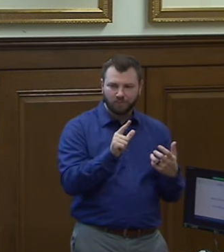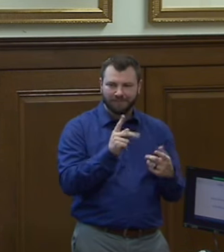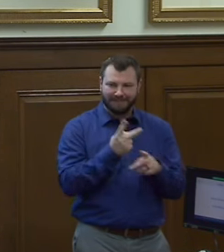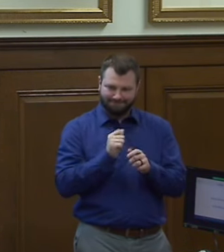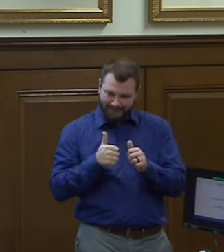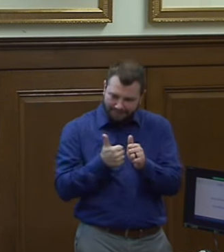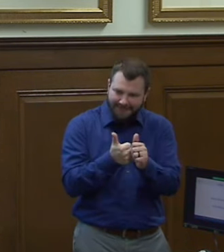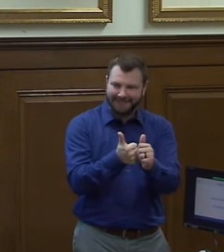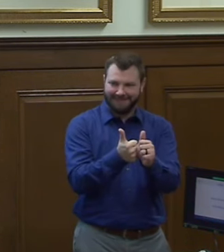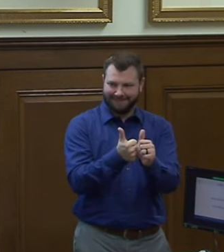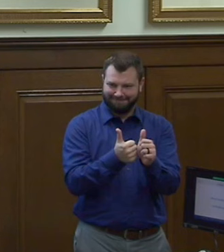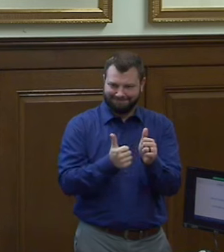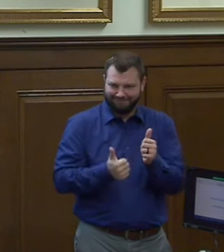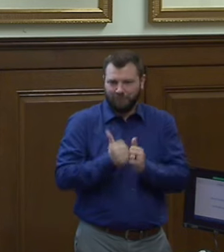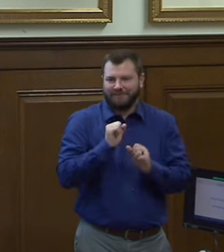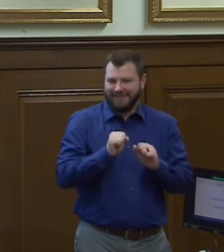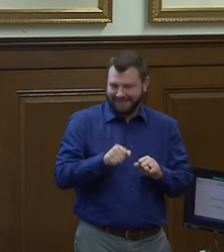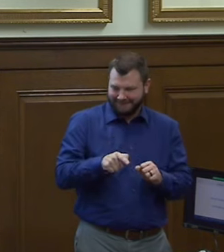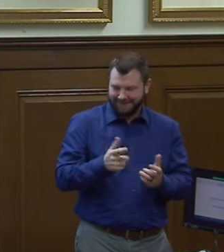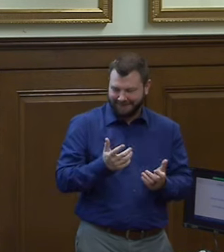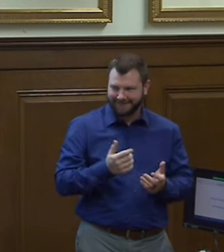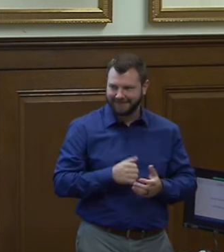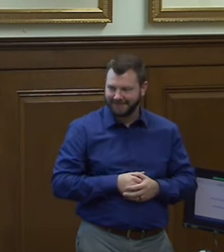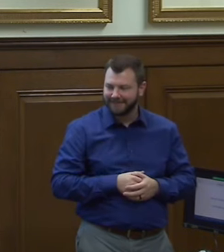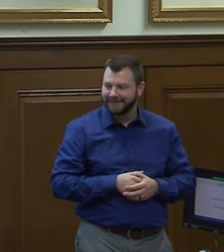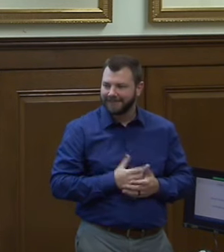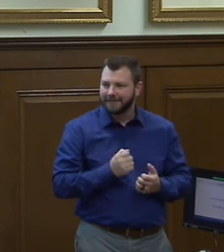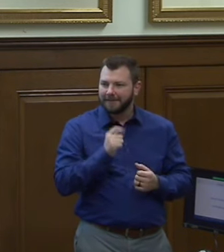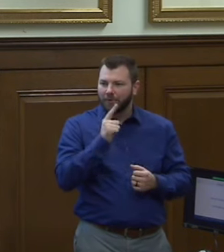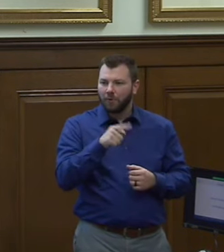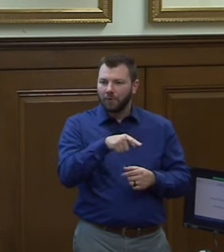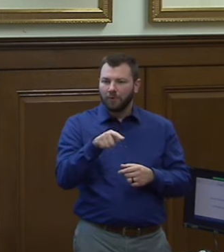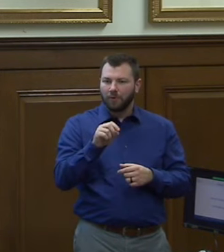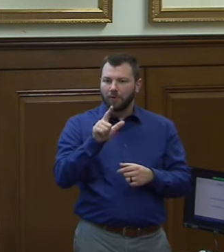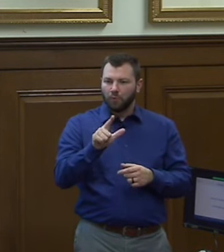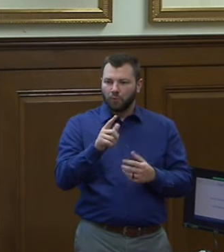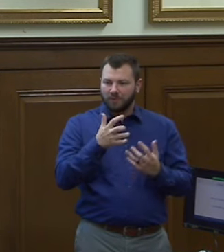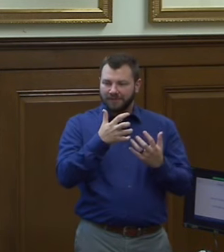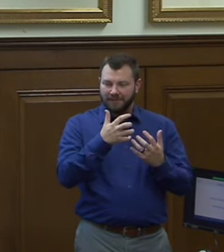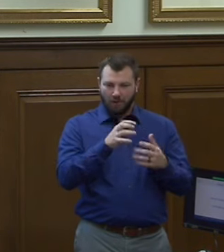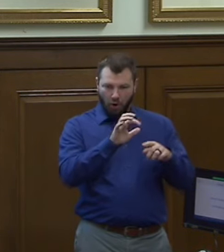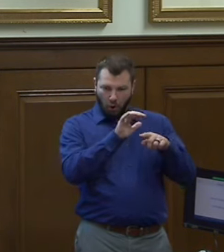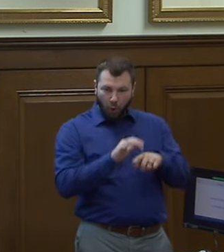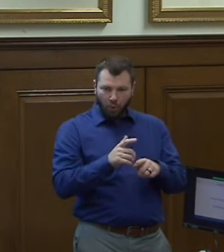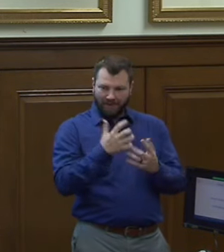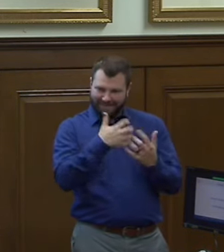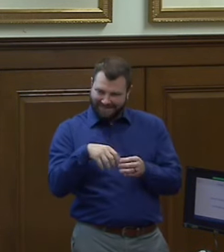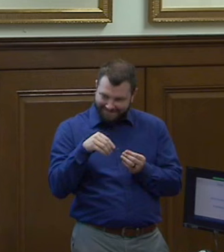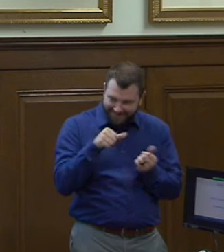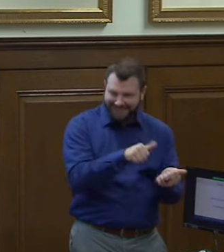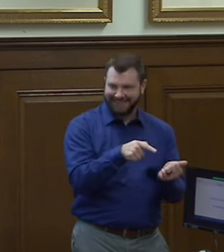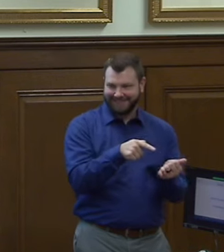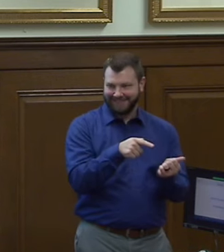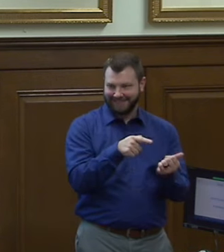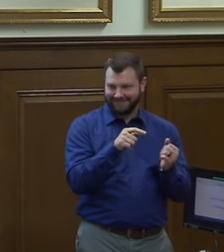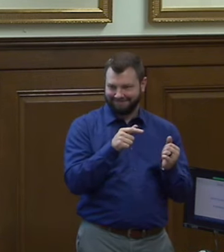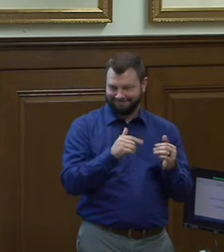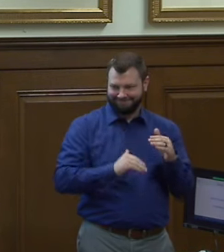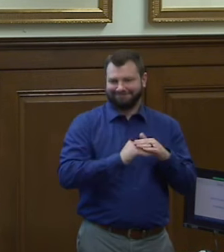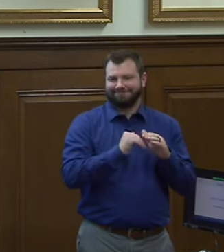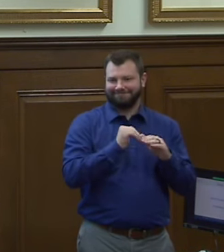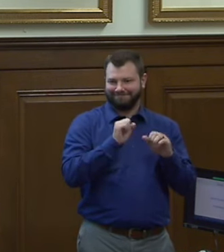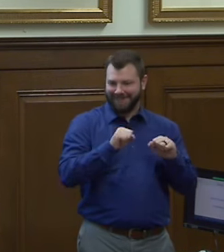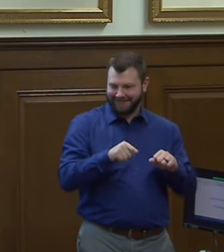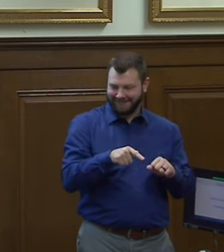-date as possible that we make sure the tools are as efficiently coded as possible so they can run better